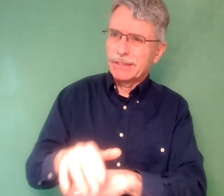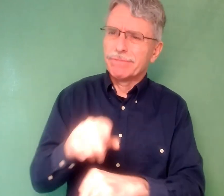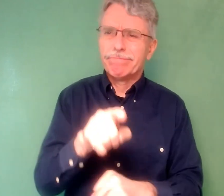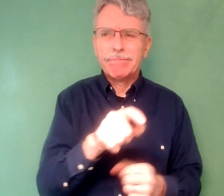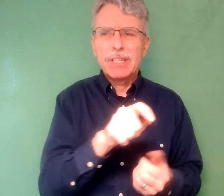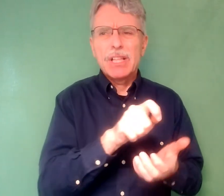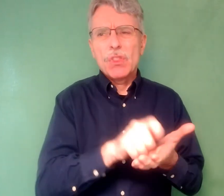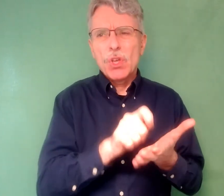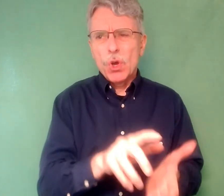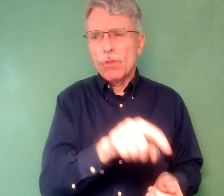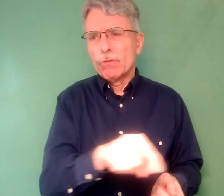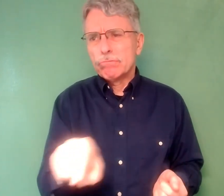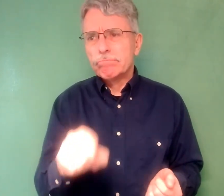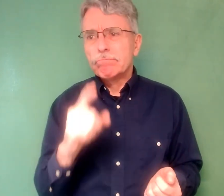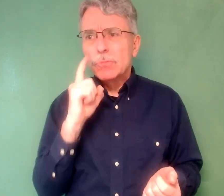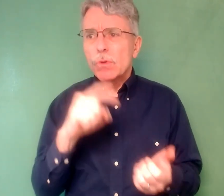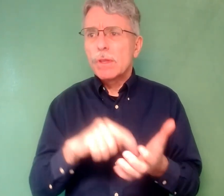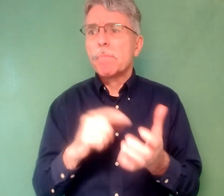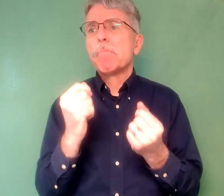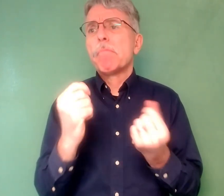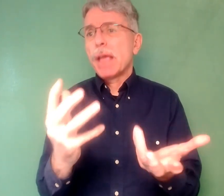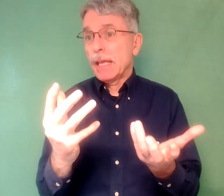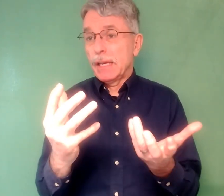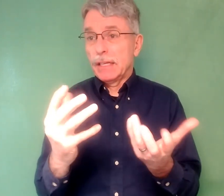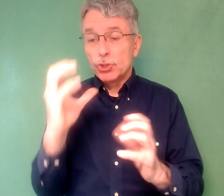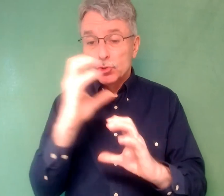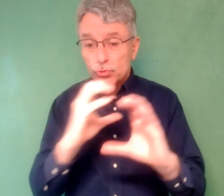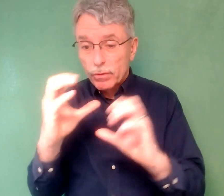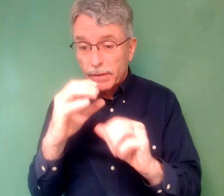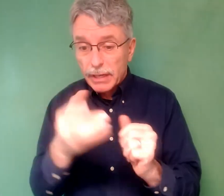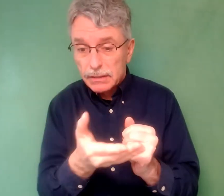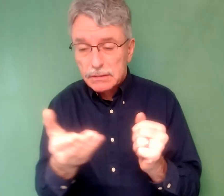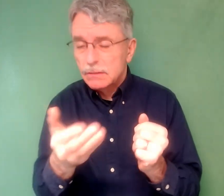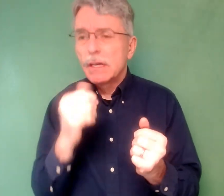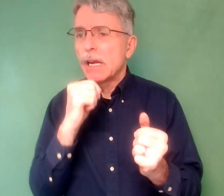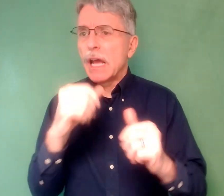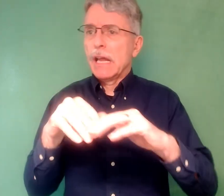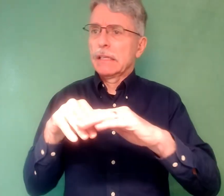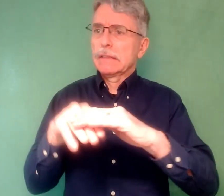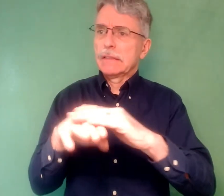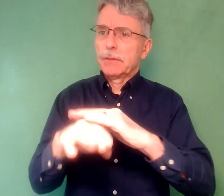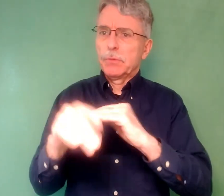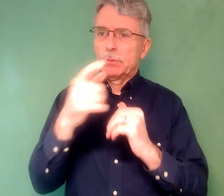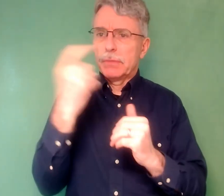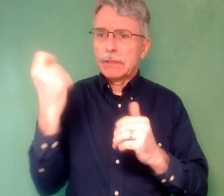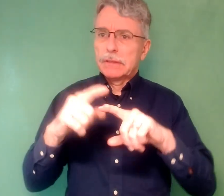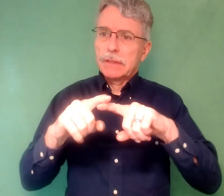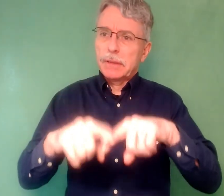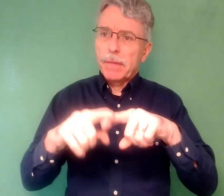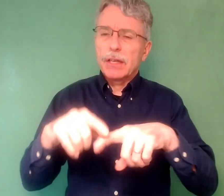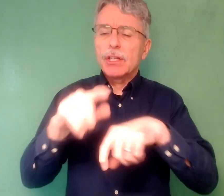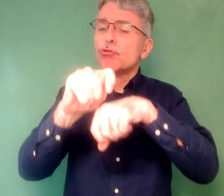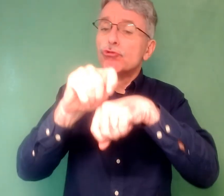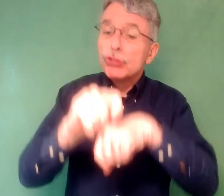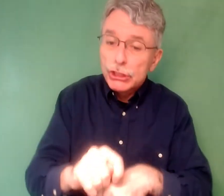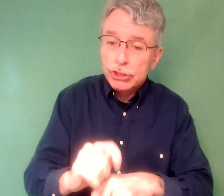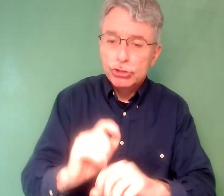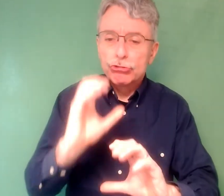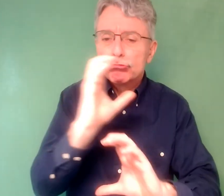They advise transitional and community-based services to be proactive in determining how accessible their programs